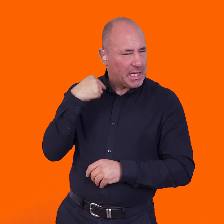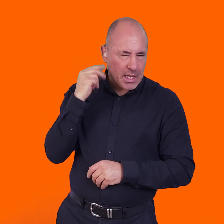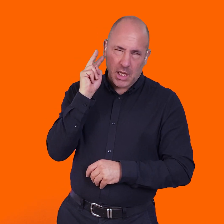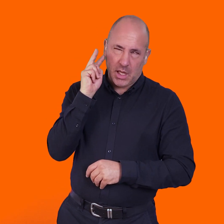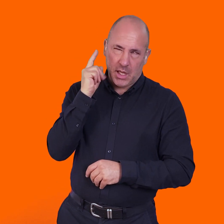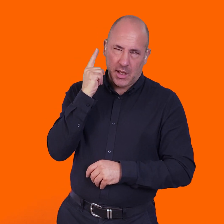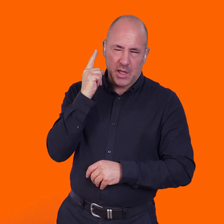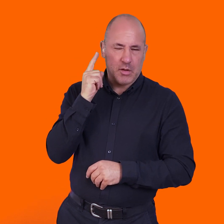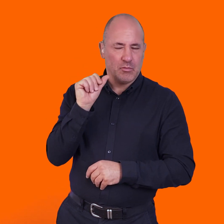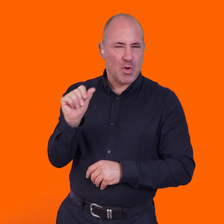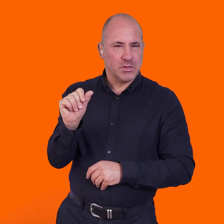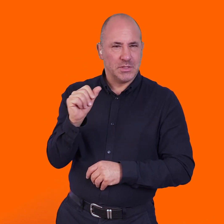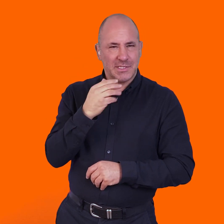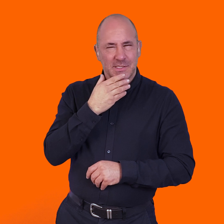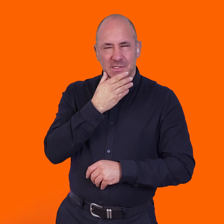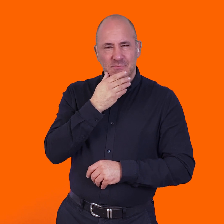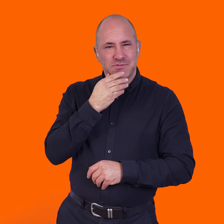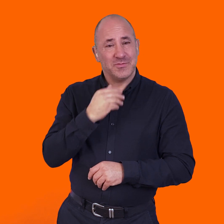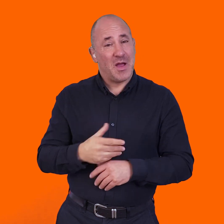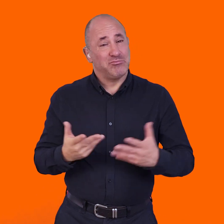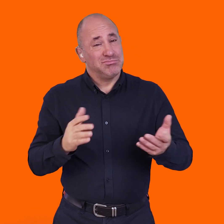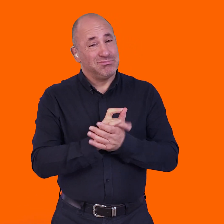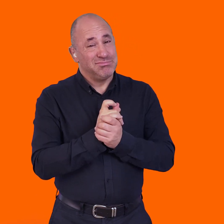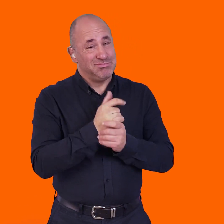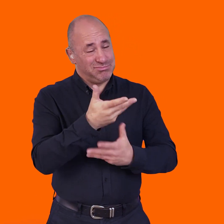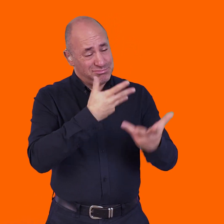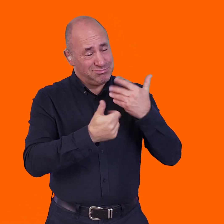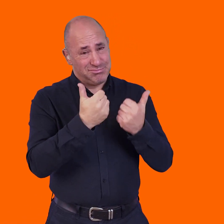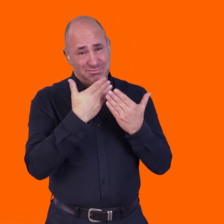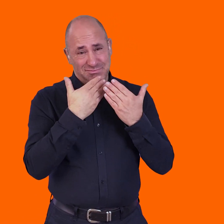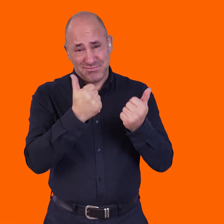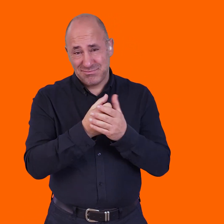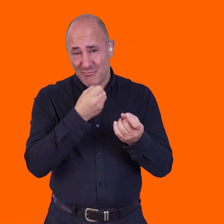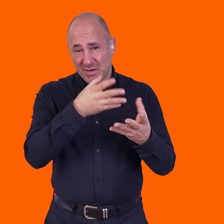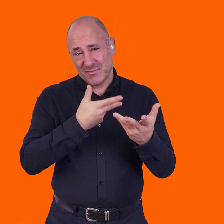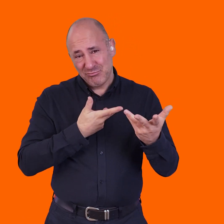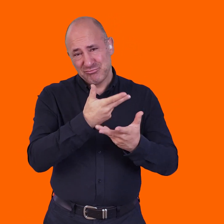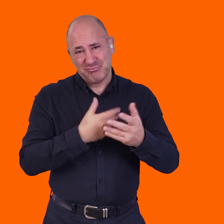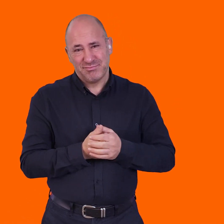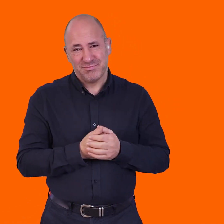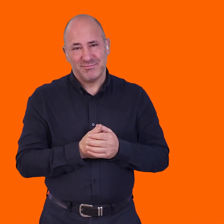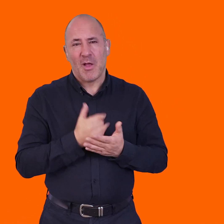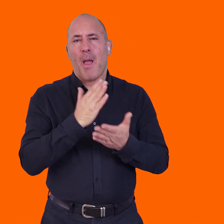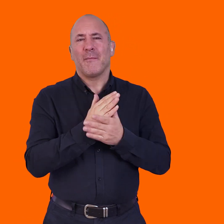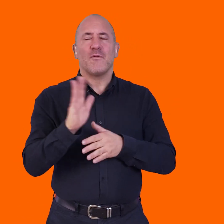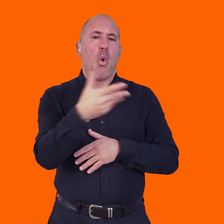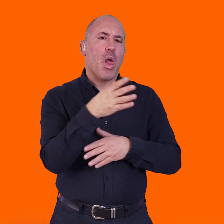about the audience first? Well, Jane, thank you so much for your time. It's been wonderful to talk to you. And,